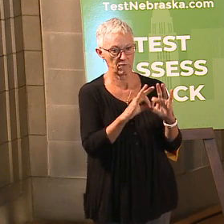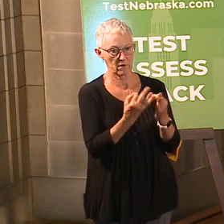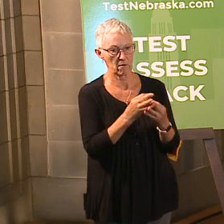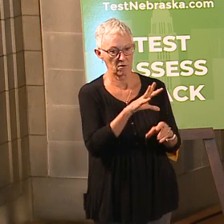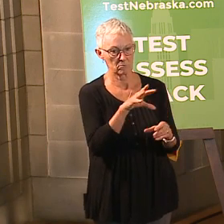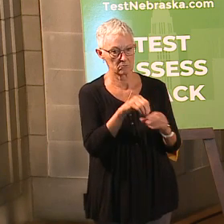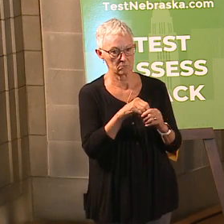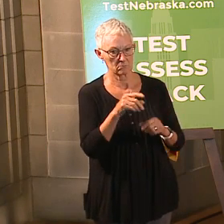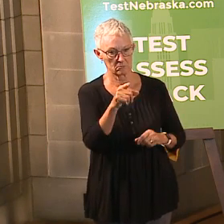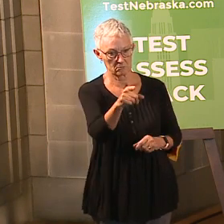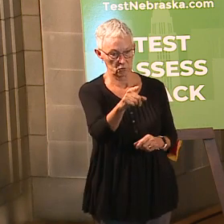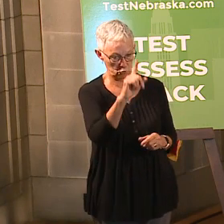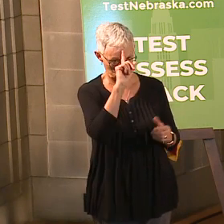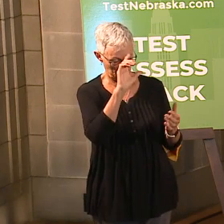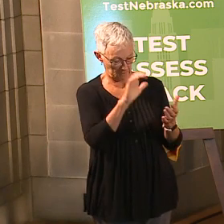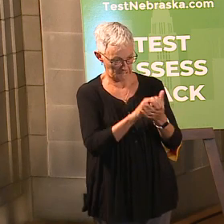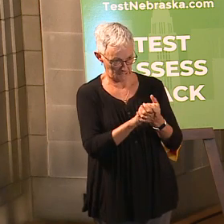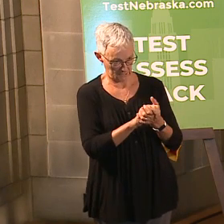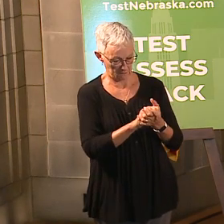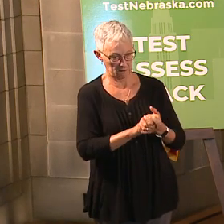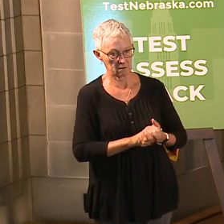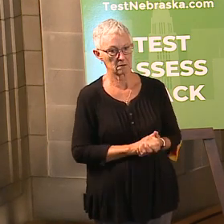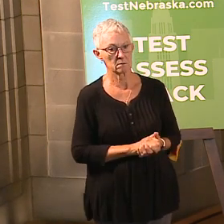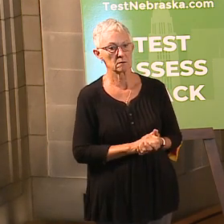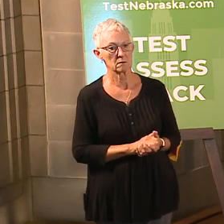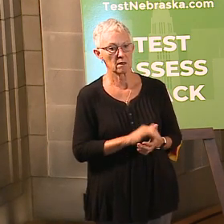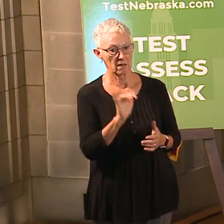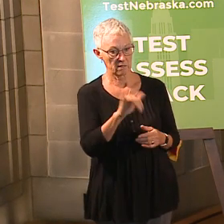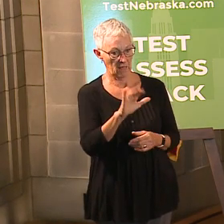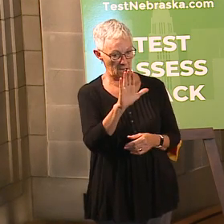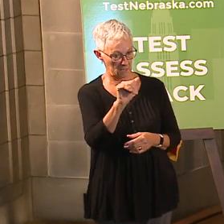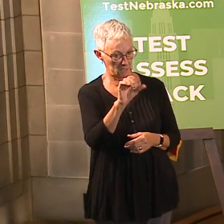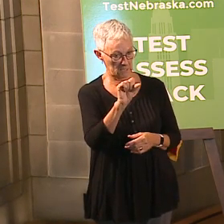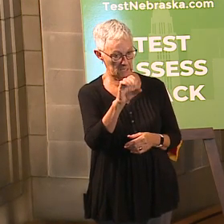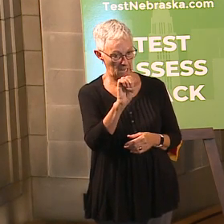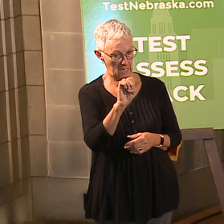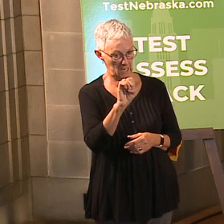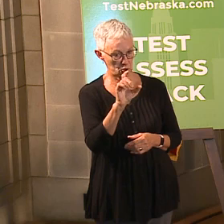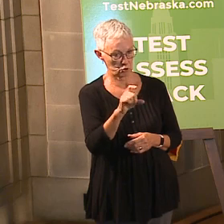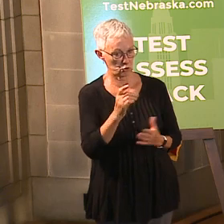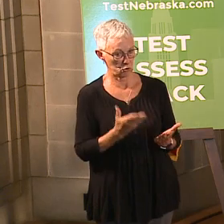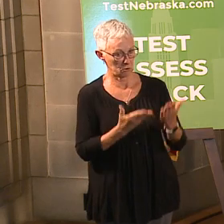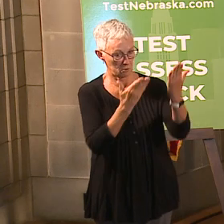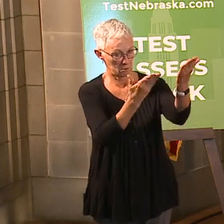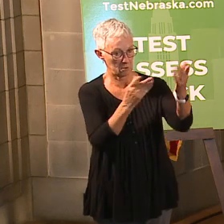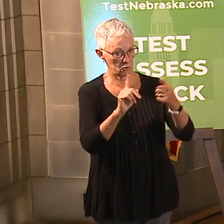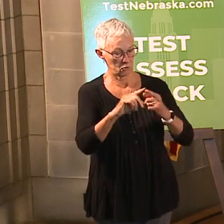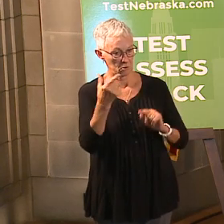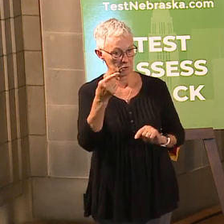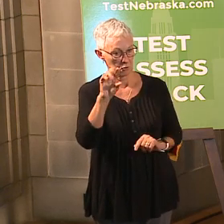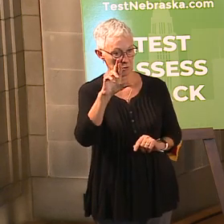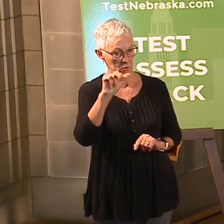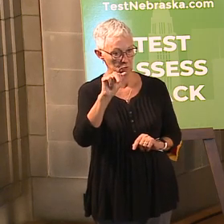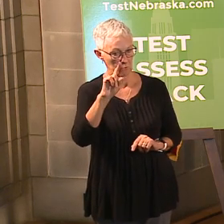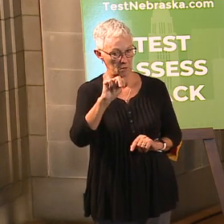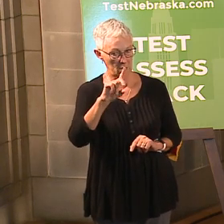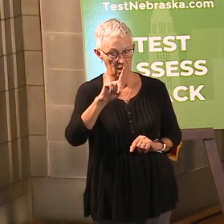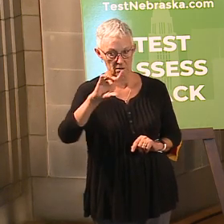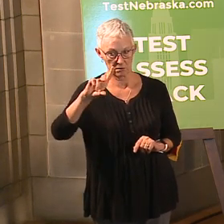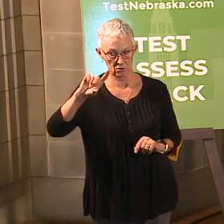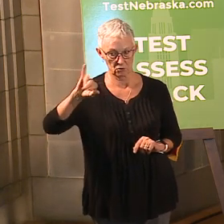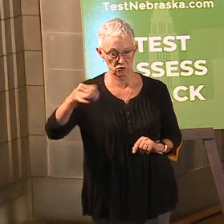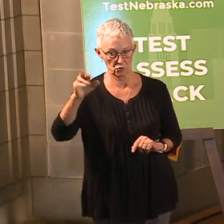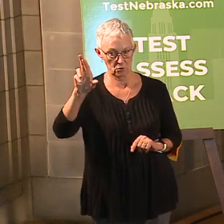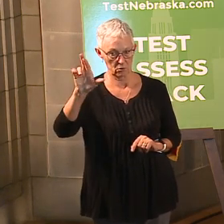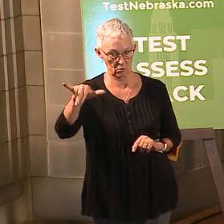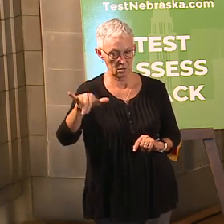Do you believe that the case should have been turned over to a grand jury? So that was...